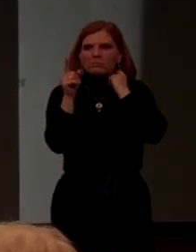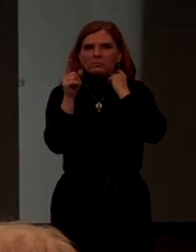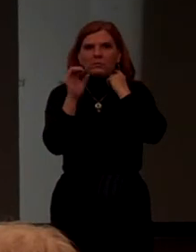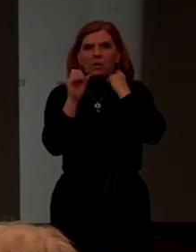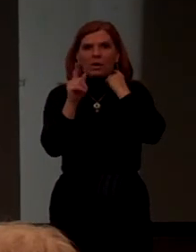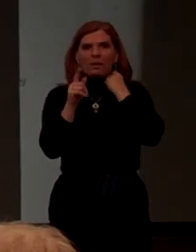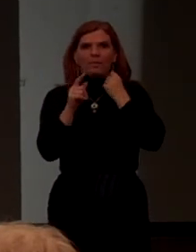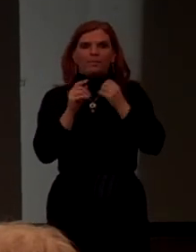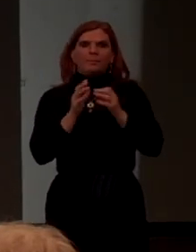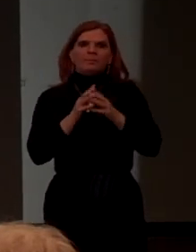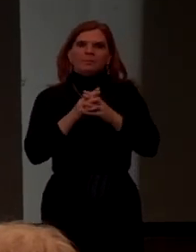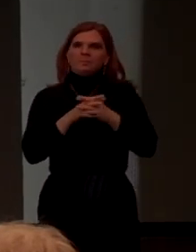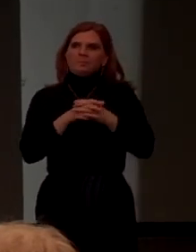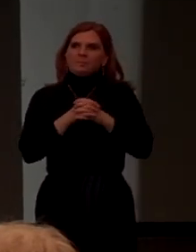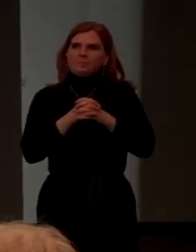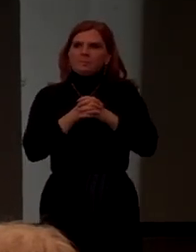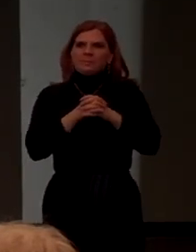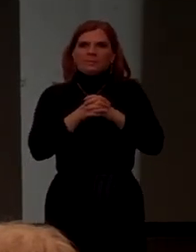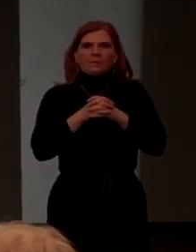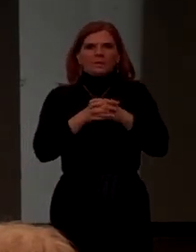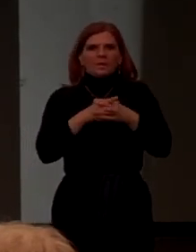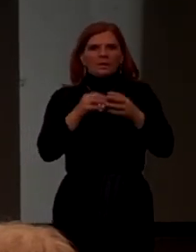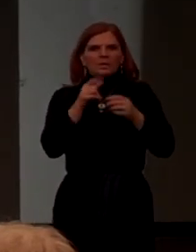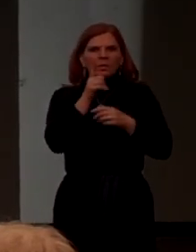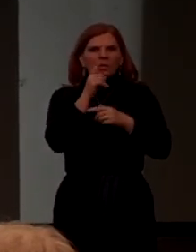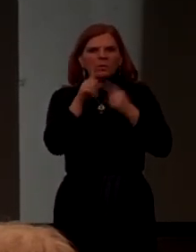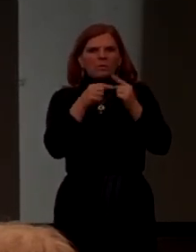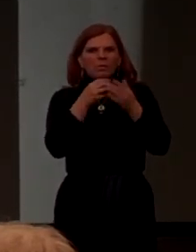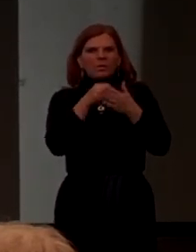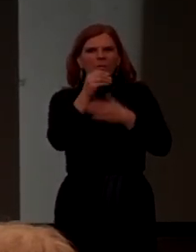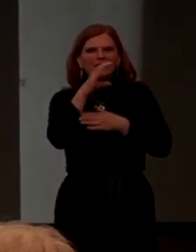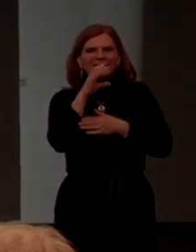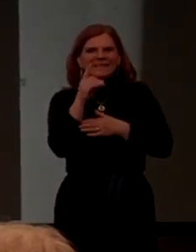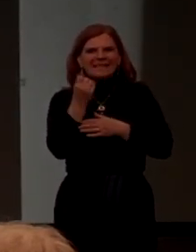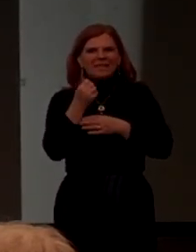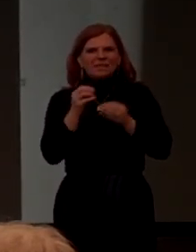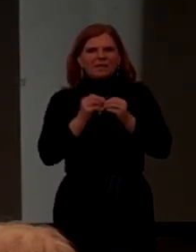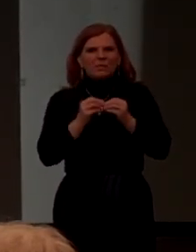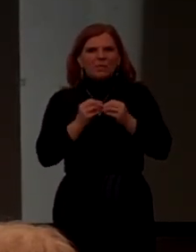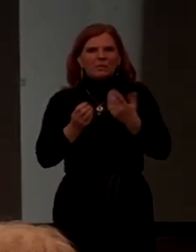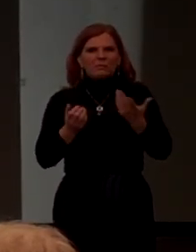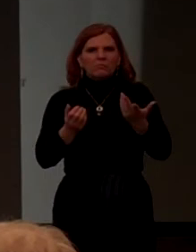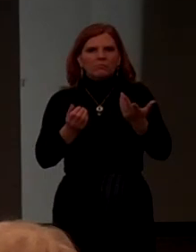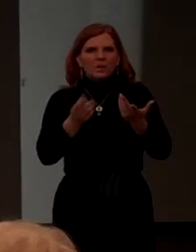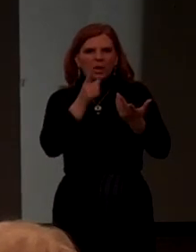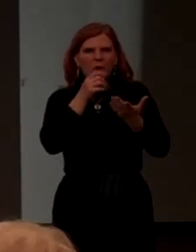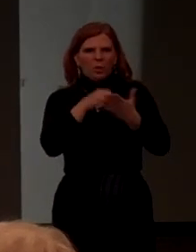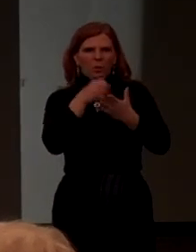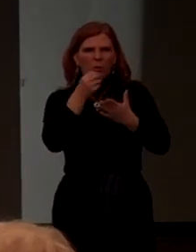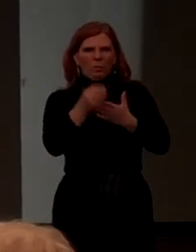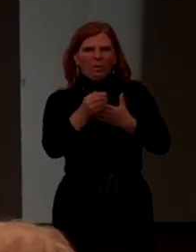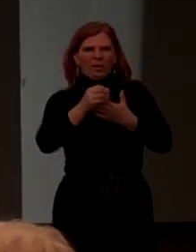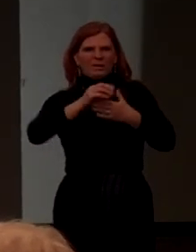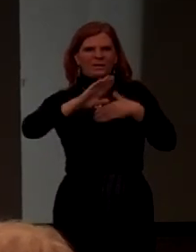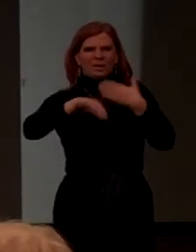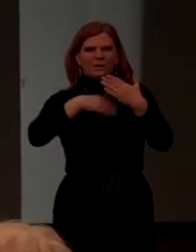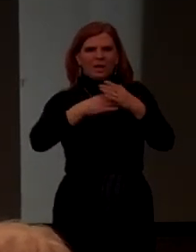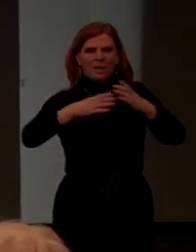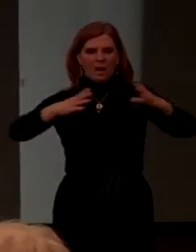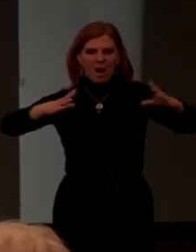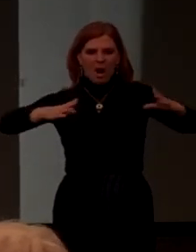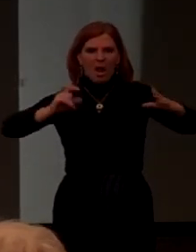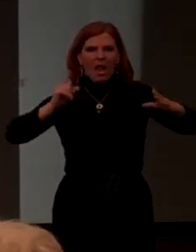Okay. So, who's going to buy CDs anymore? Who buys entire albums